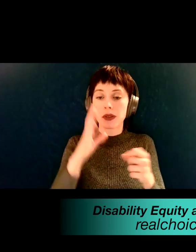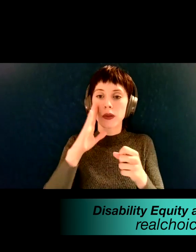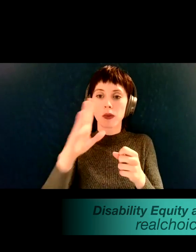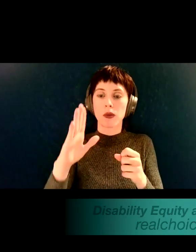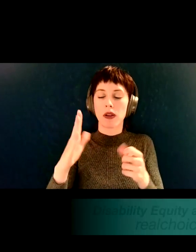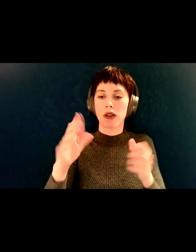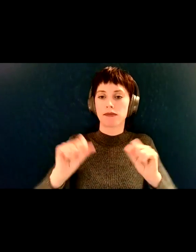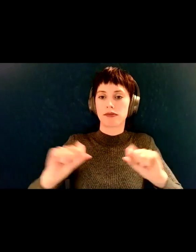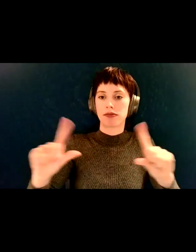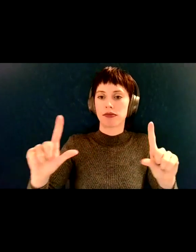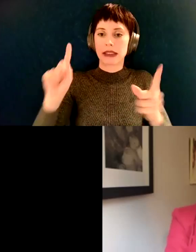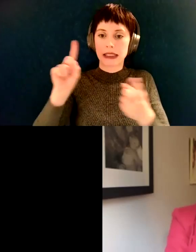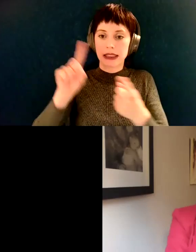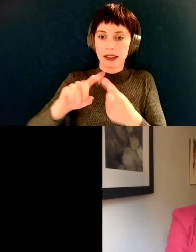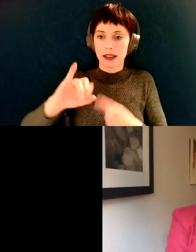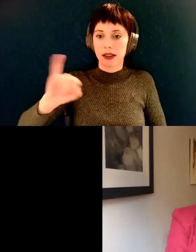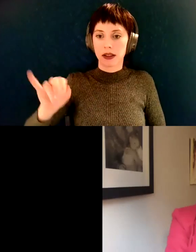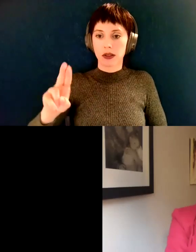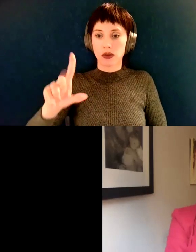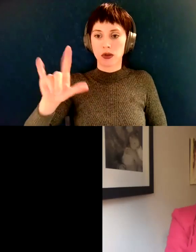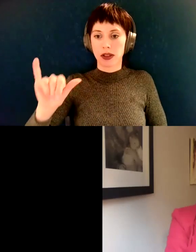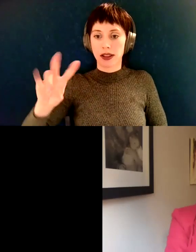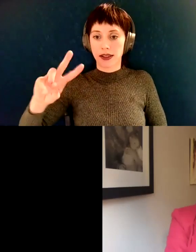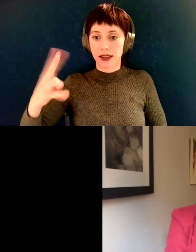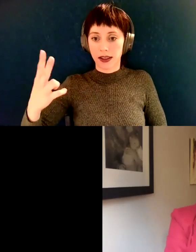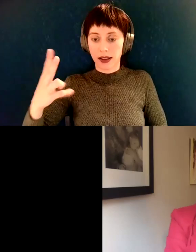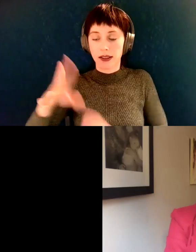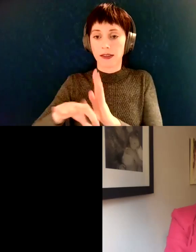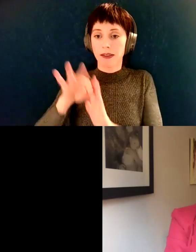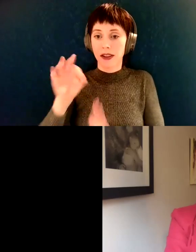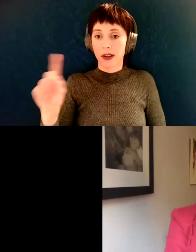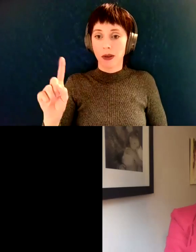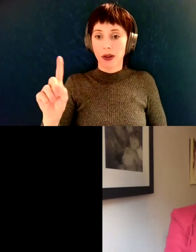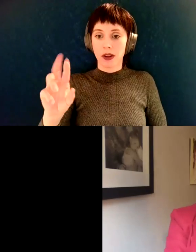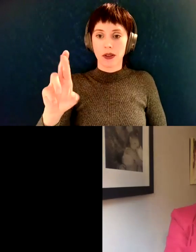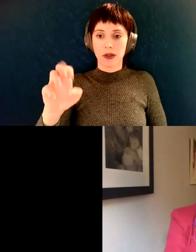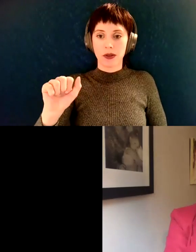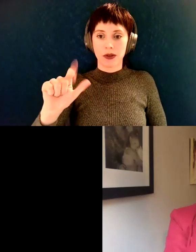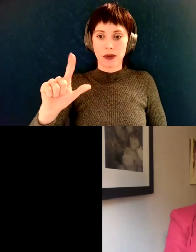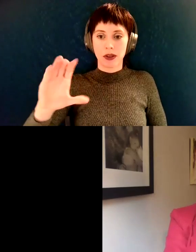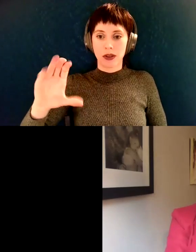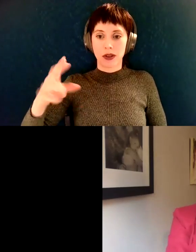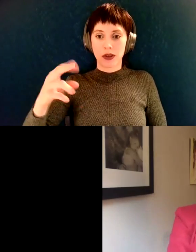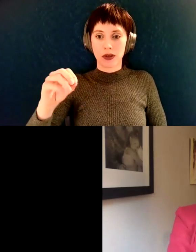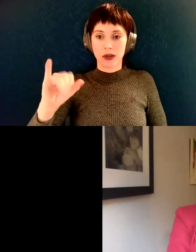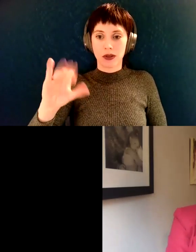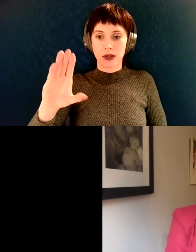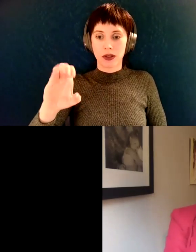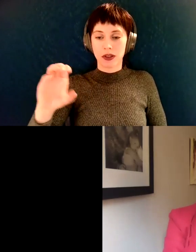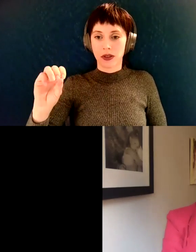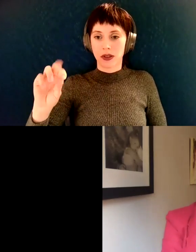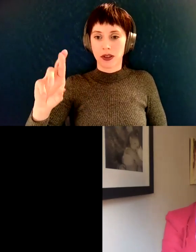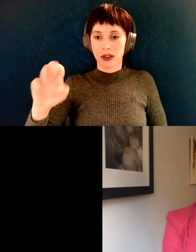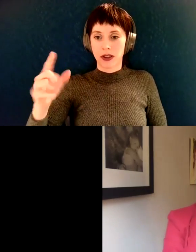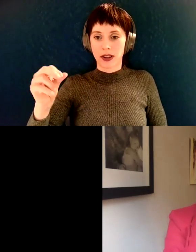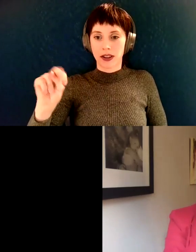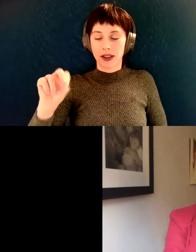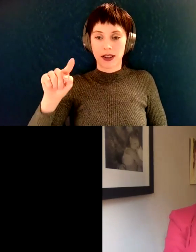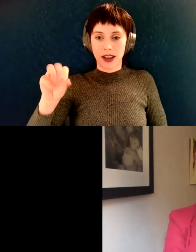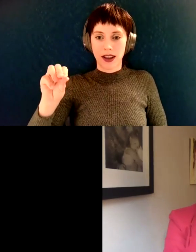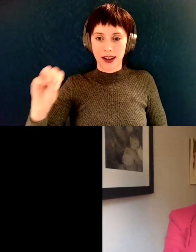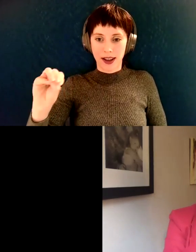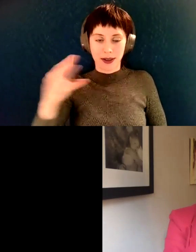.com. Great. And, and tell your friends and have them take it too. Yeah. Sounds good.